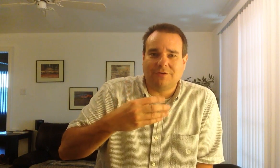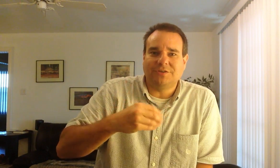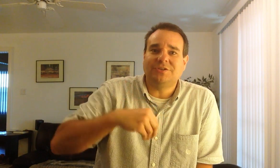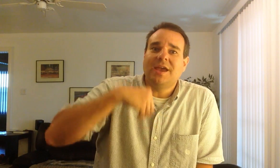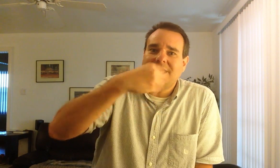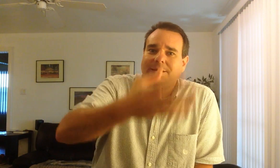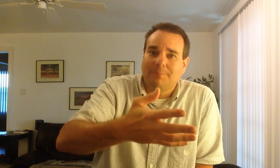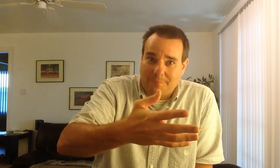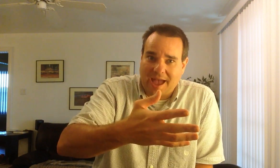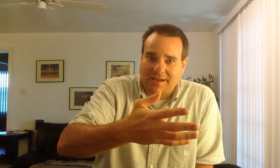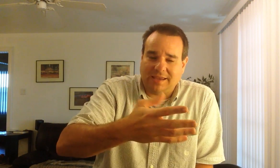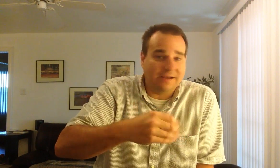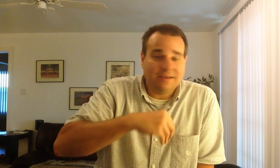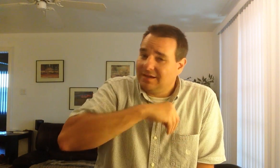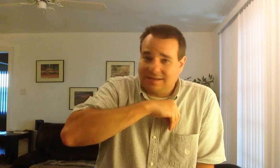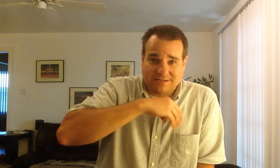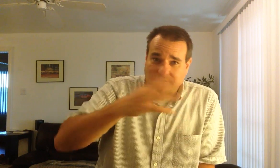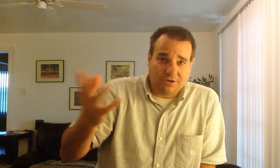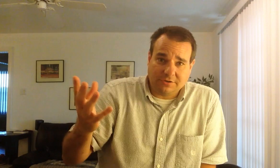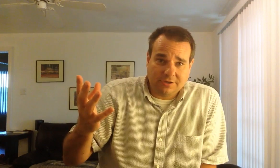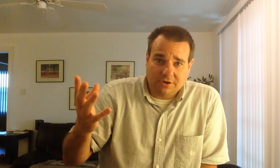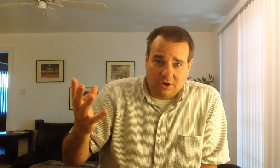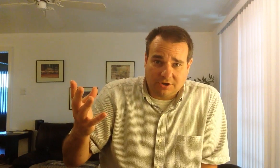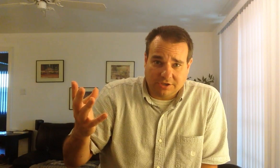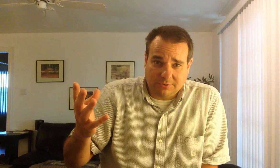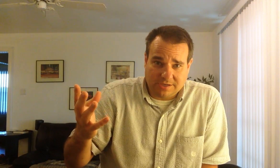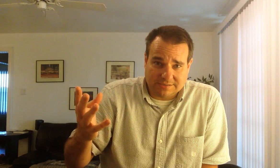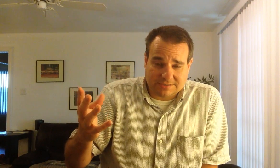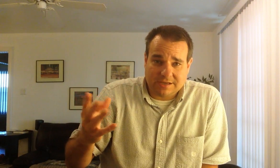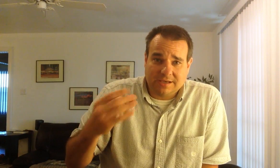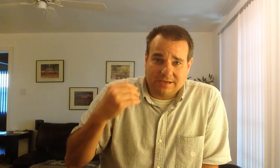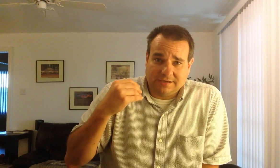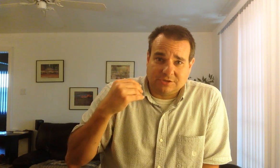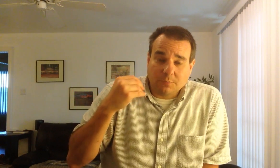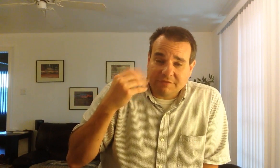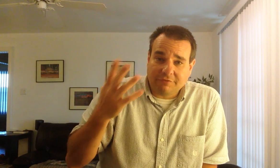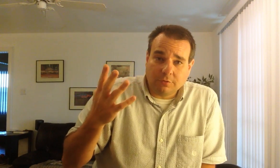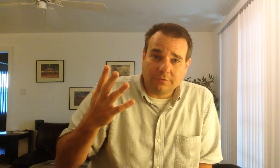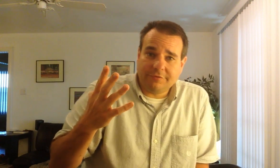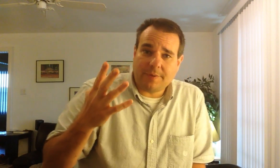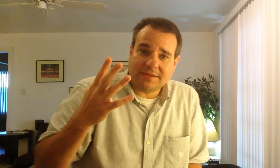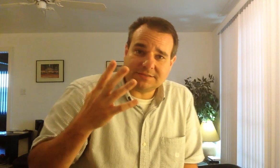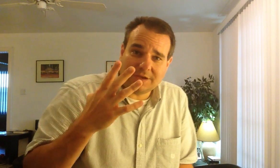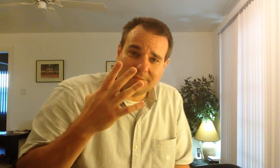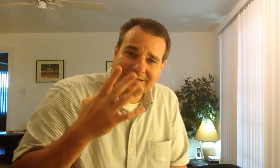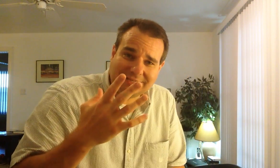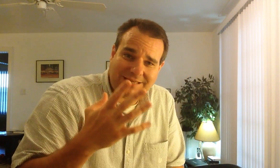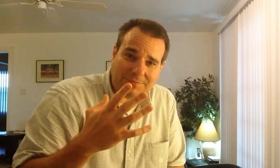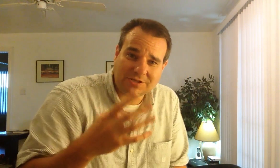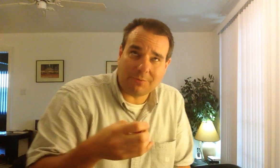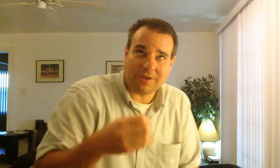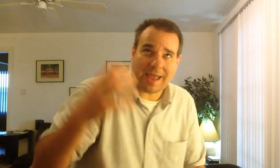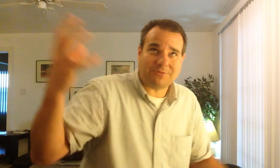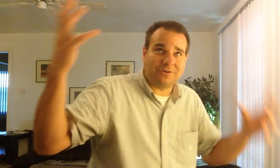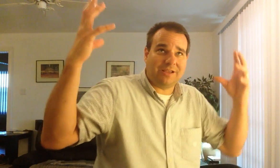voltage, and then back again. That's all audio is. Don't be fooled by this misconception that we're capturing